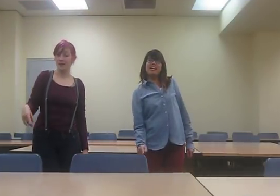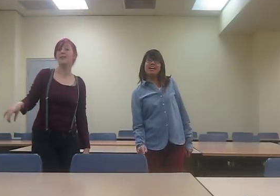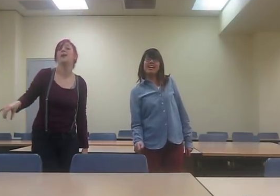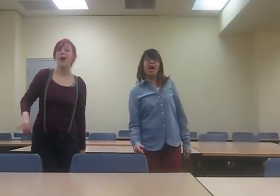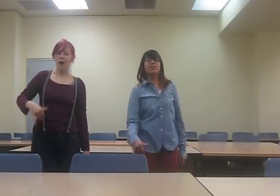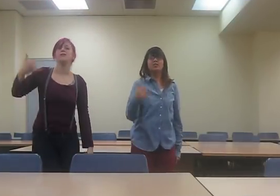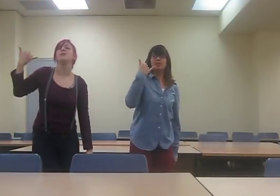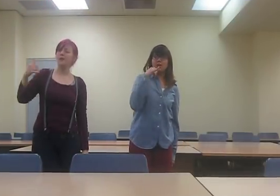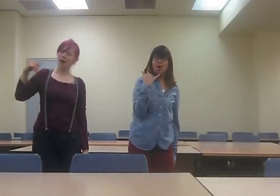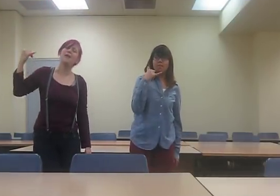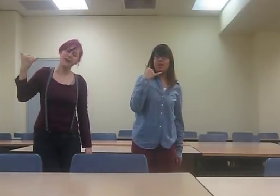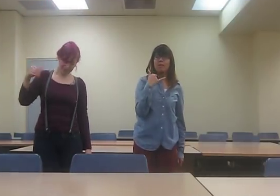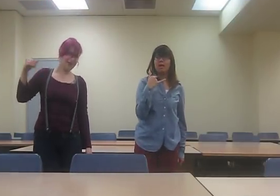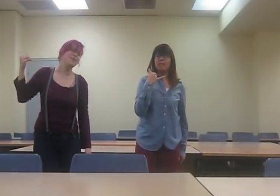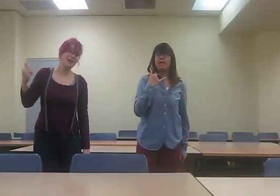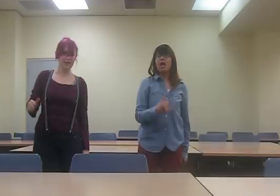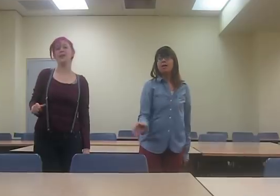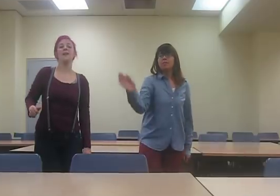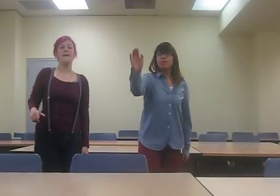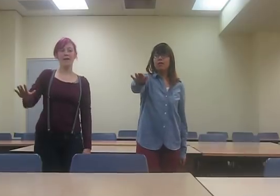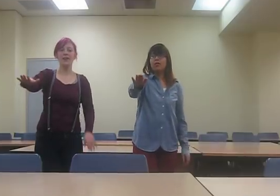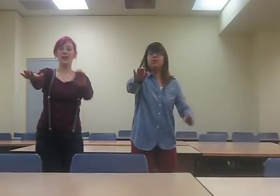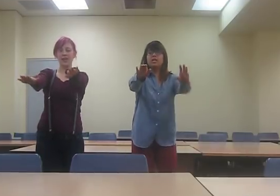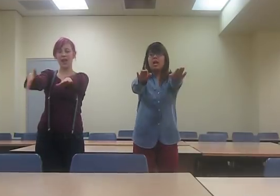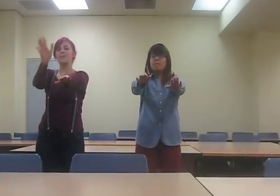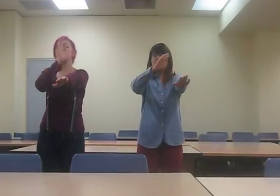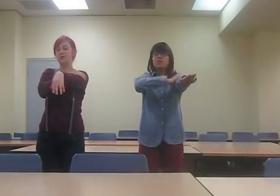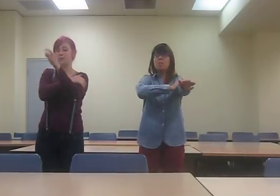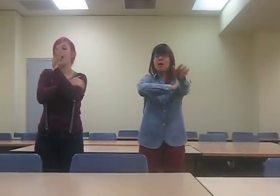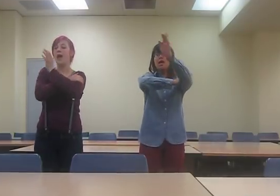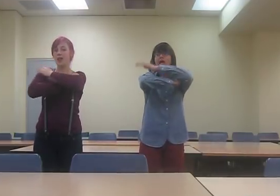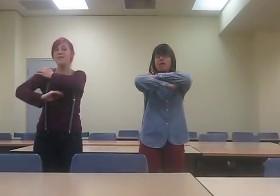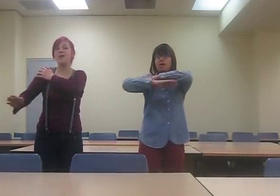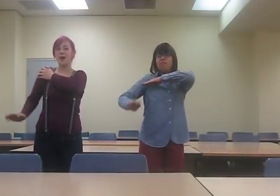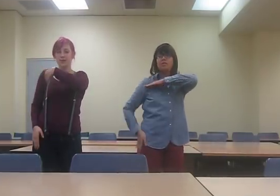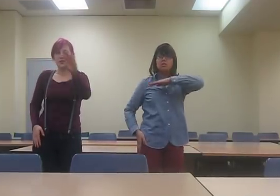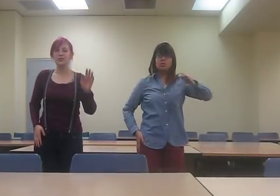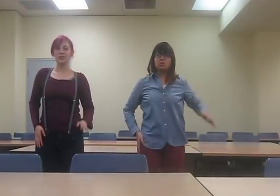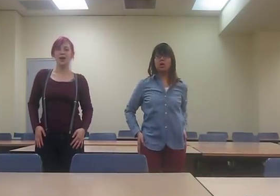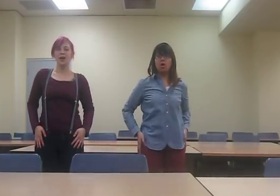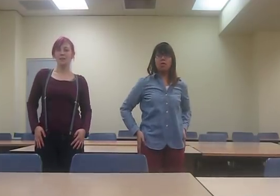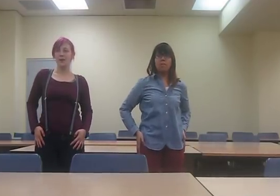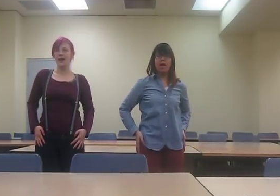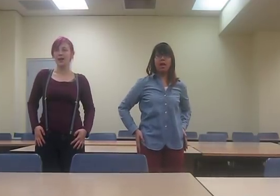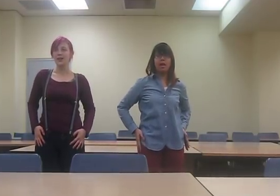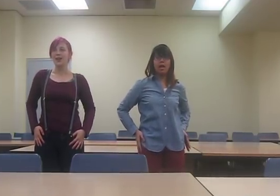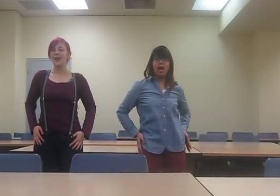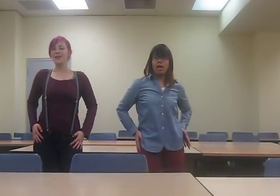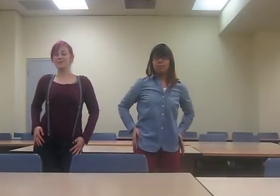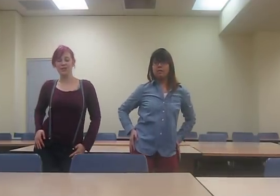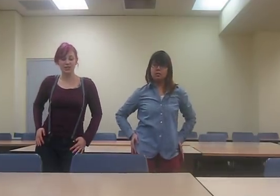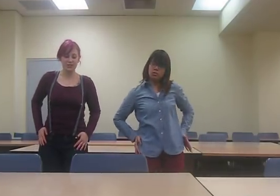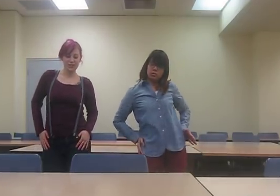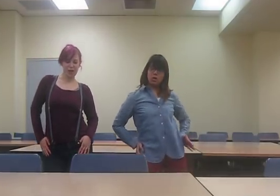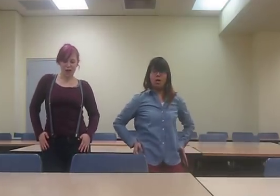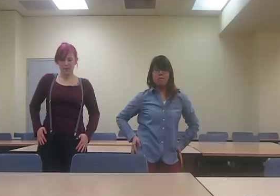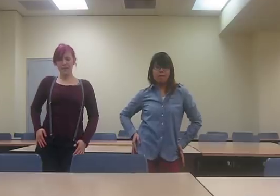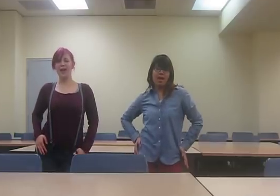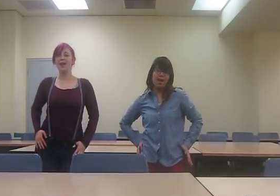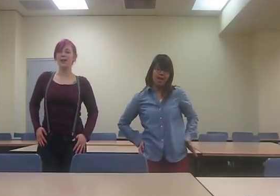So call me, baby Boy, you came to mind Just go back Just go back